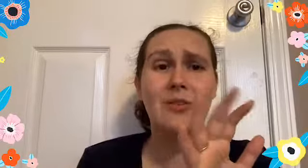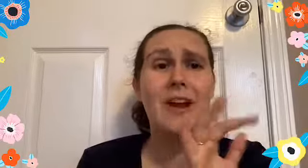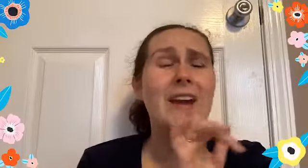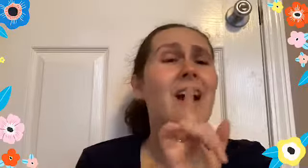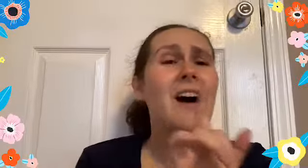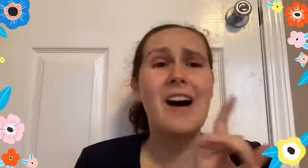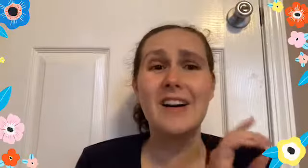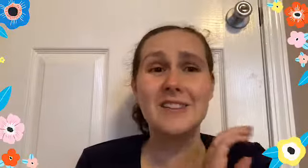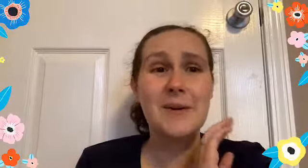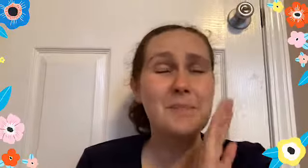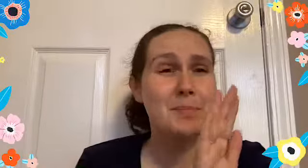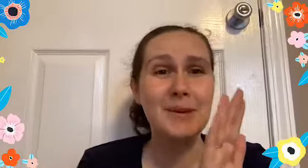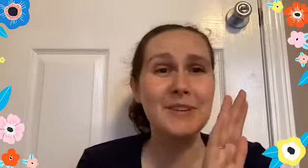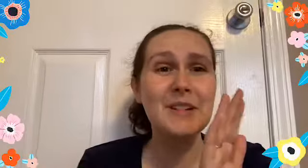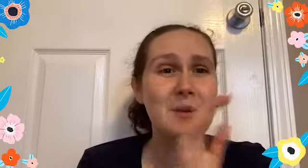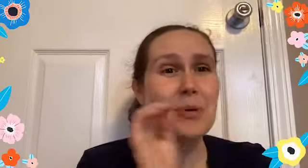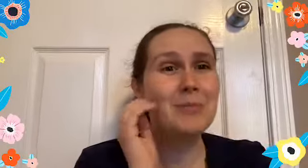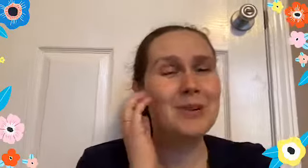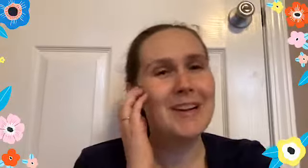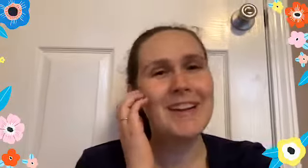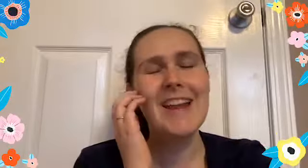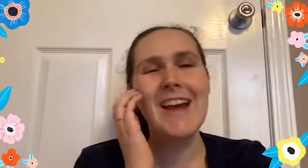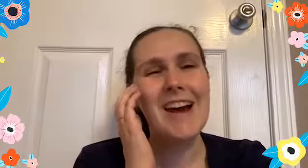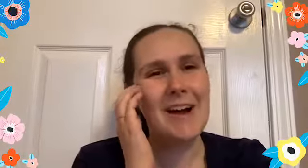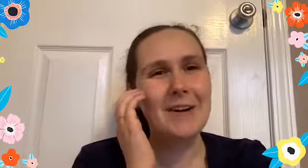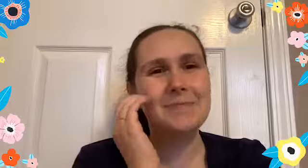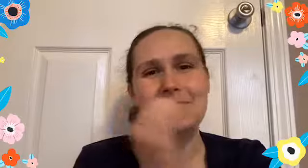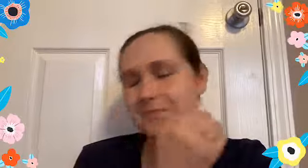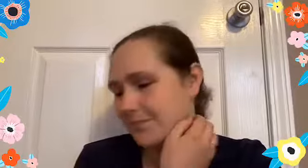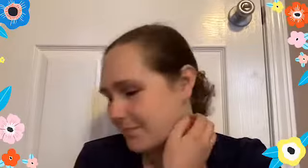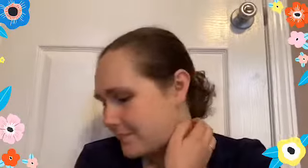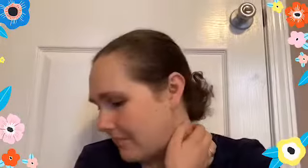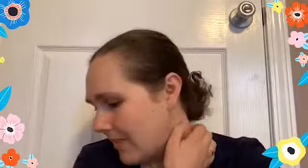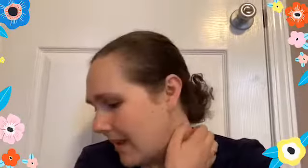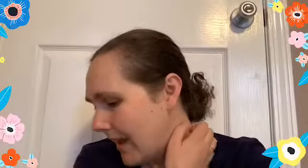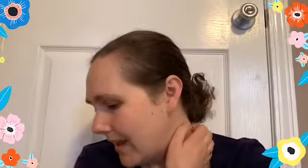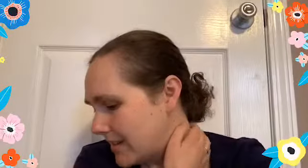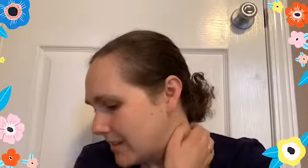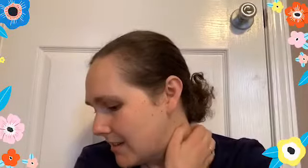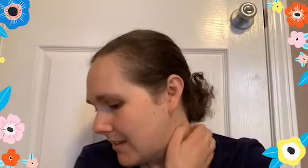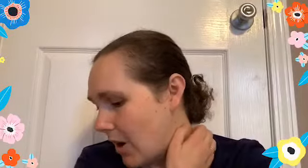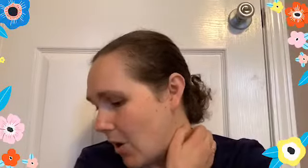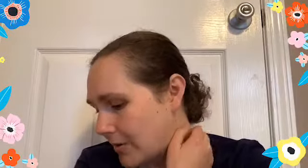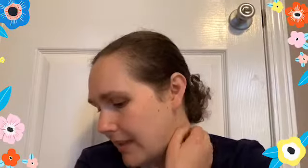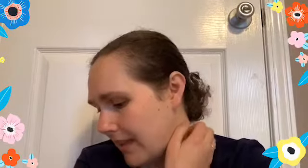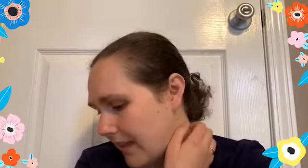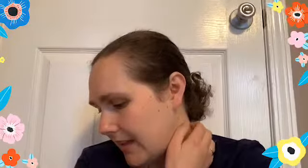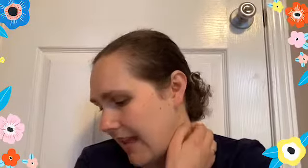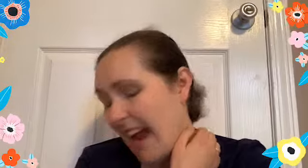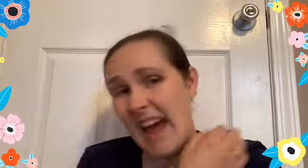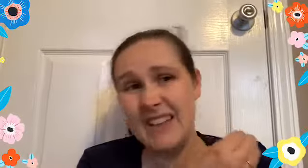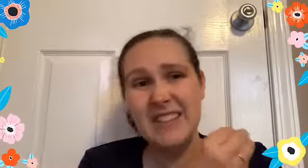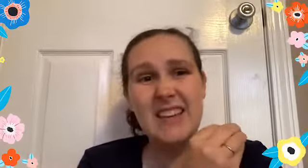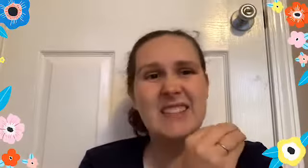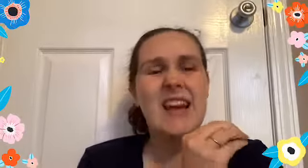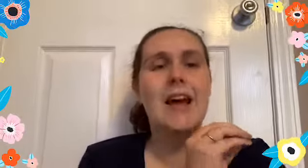great. Awesome. Perfectly appropriate. Um, and the only thing that they ask is that